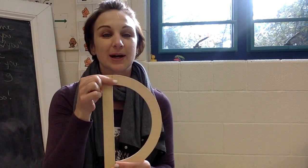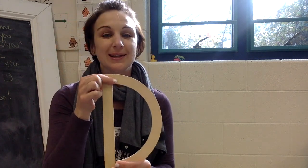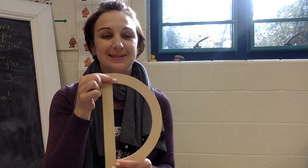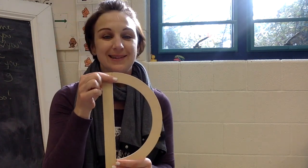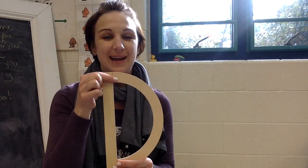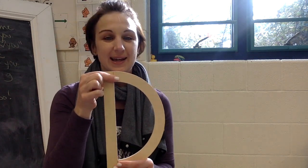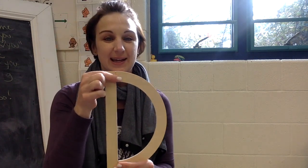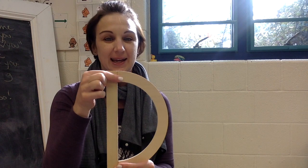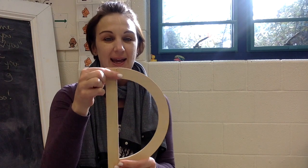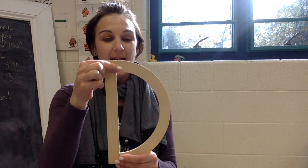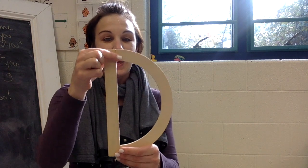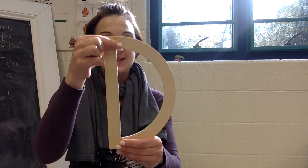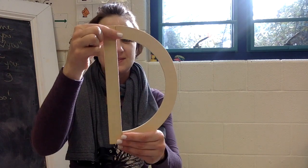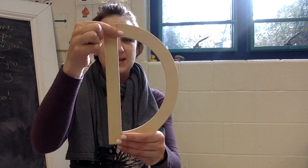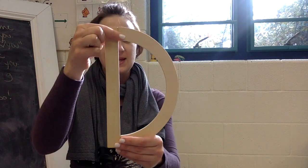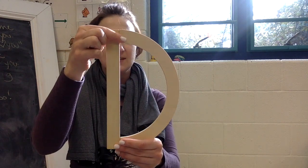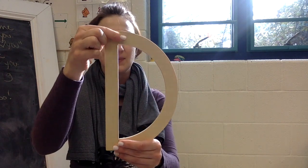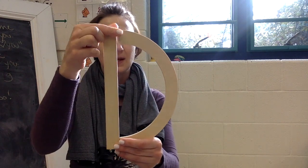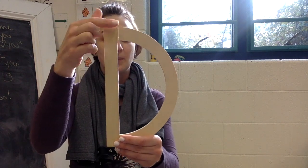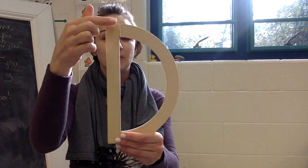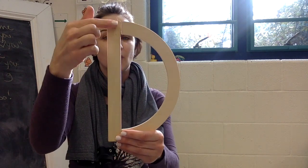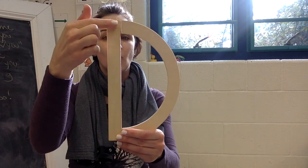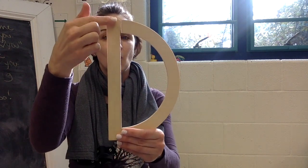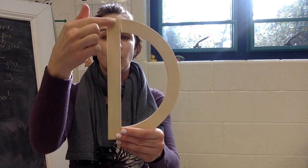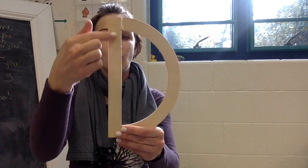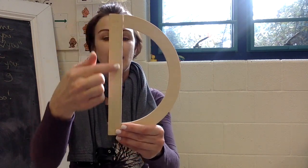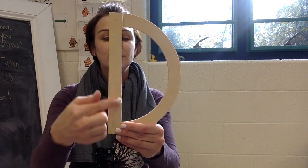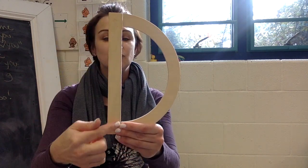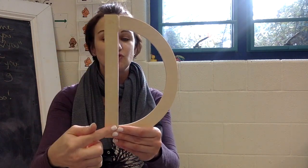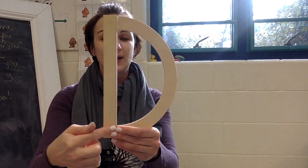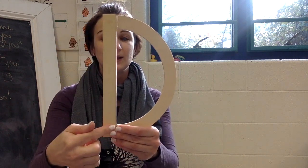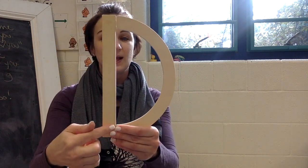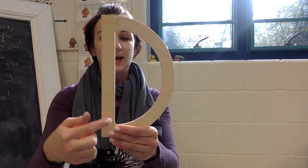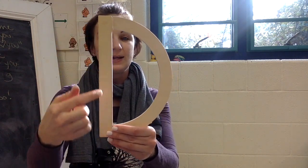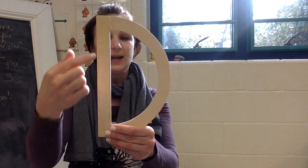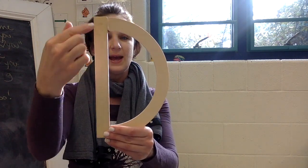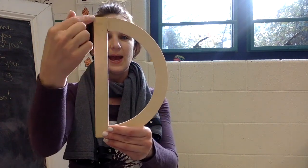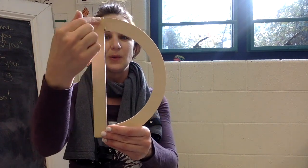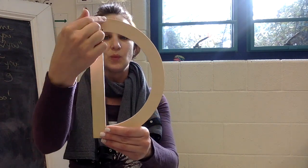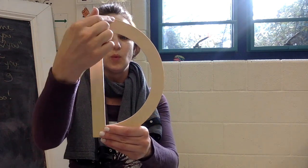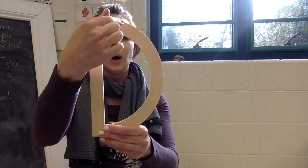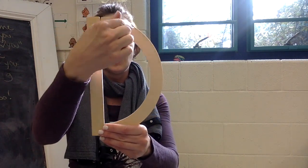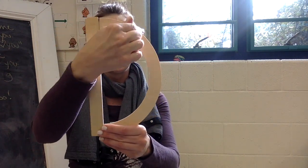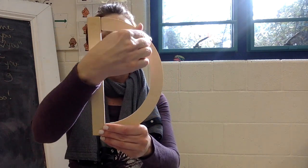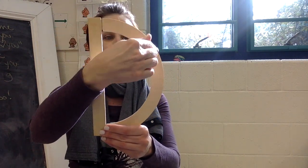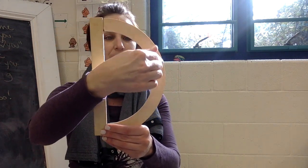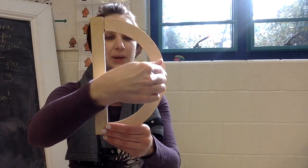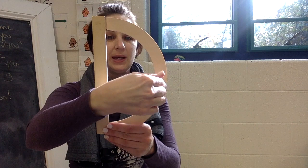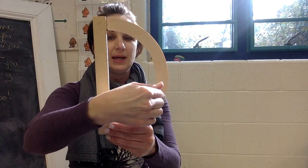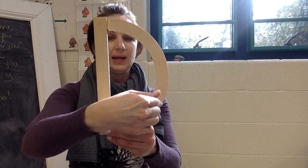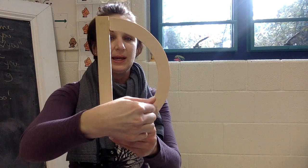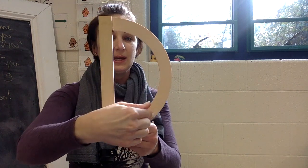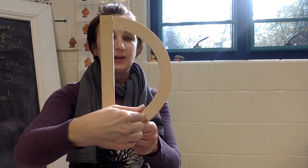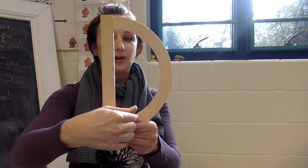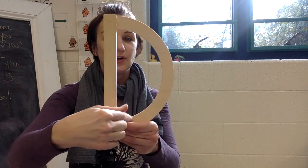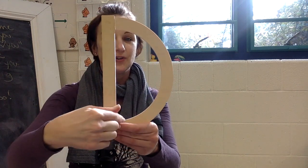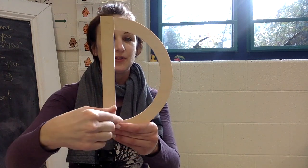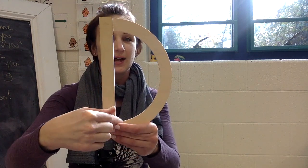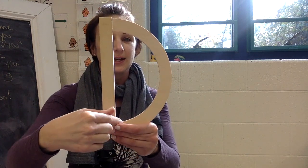Danny. And D is made up of one straight line and one big curve line.